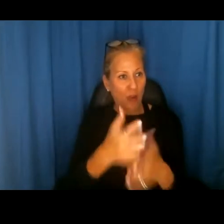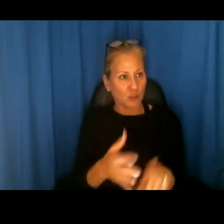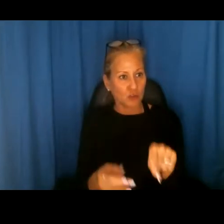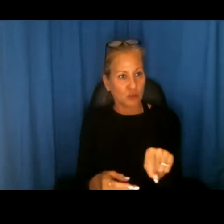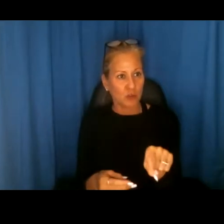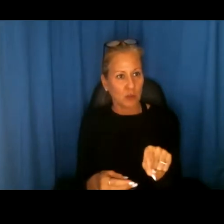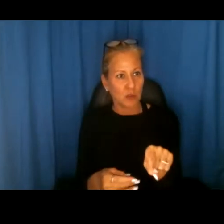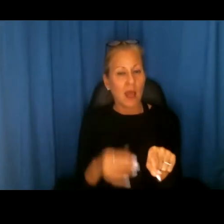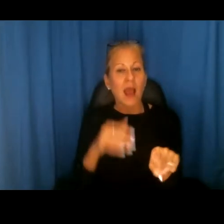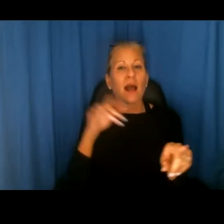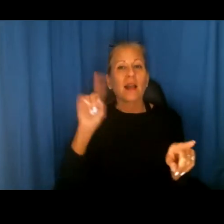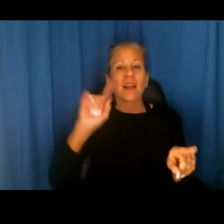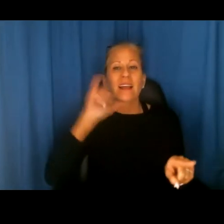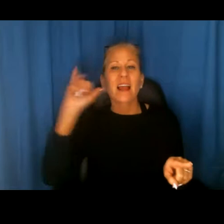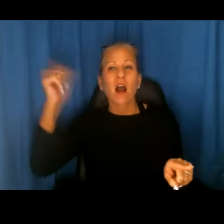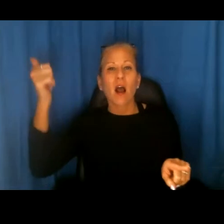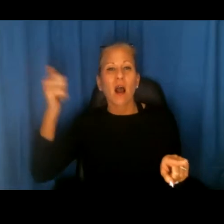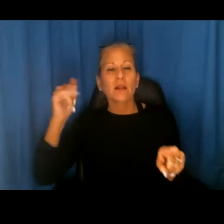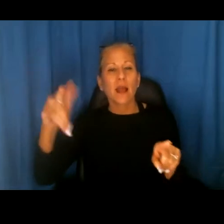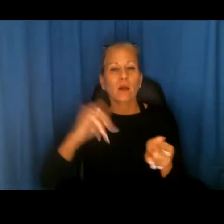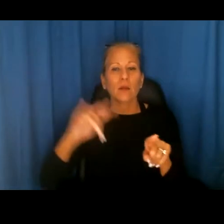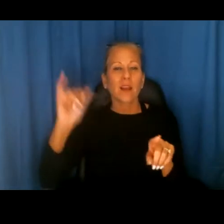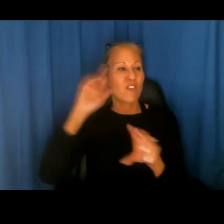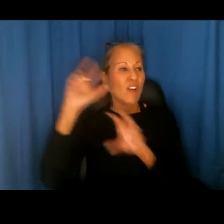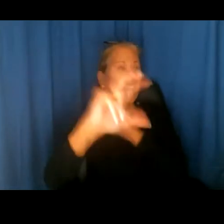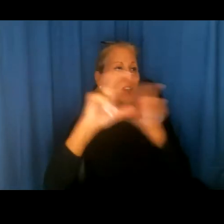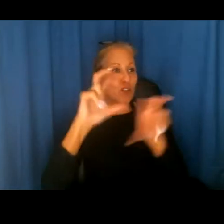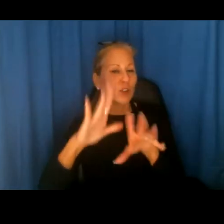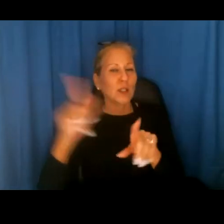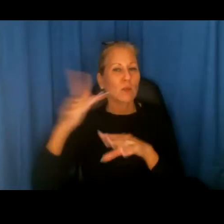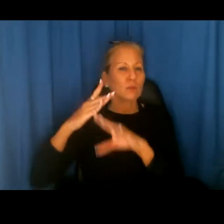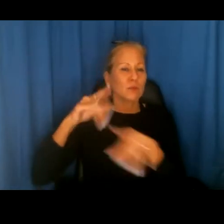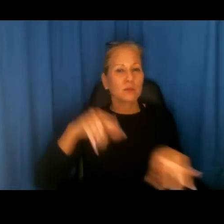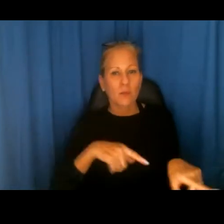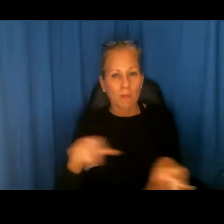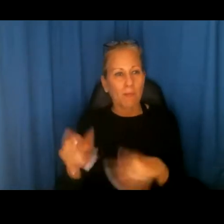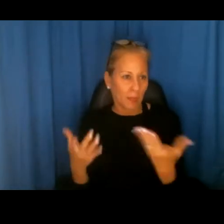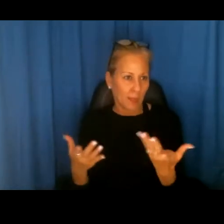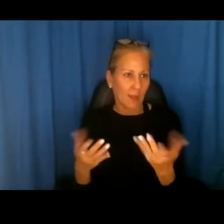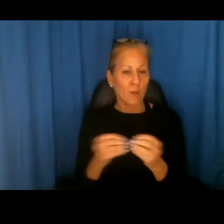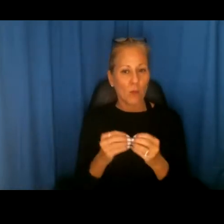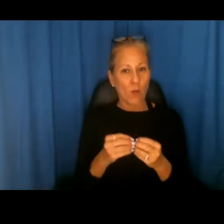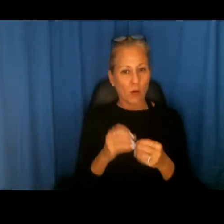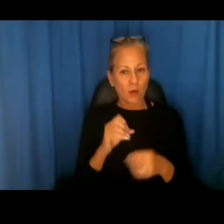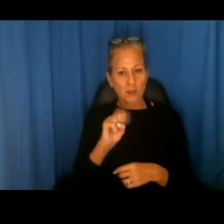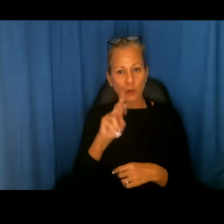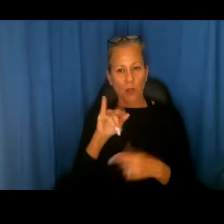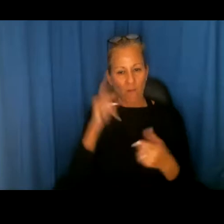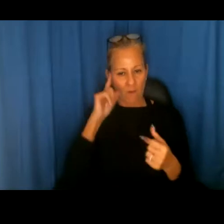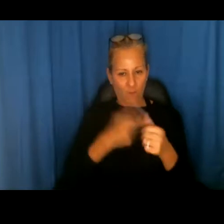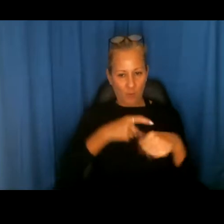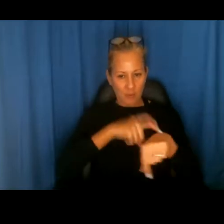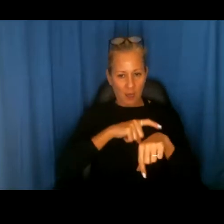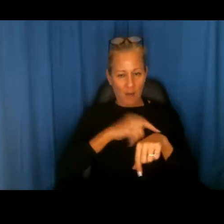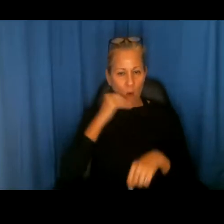to say investors. Uh, so that would potentially spur, more supply going to first-time home